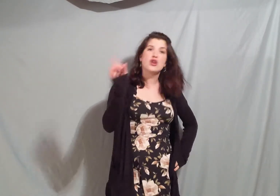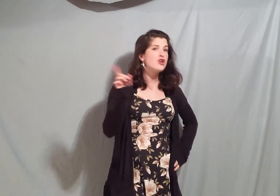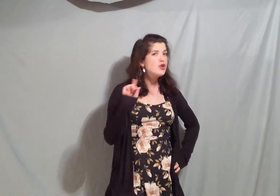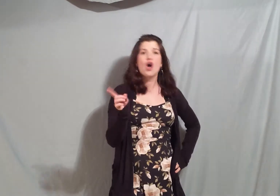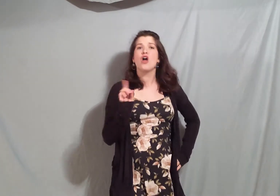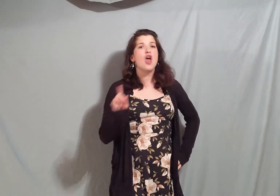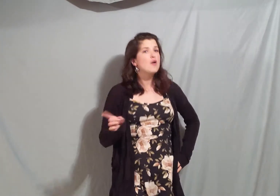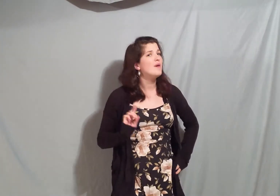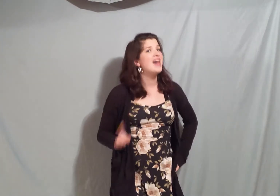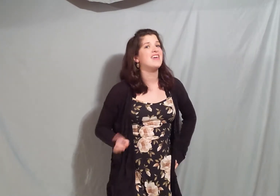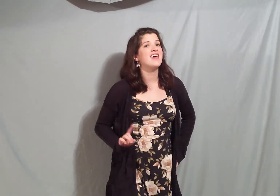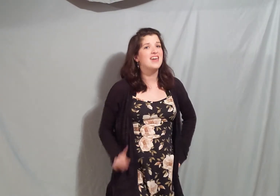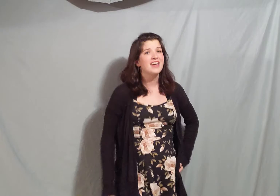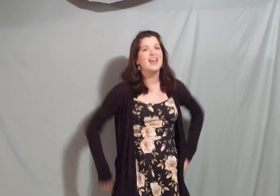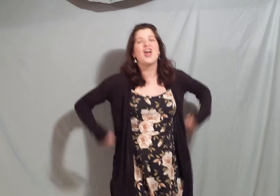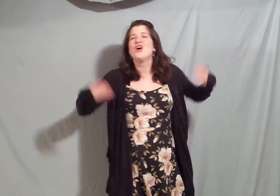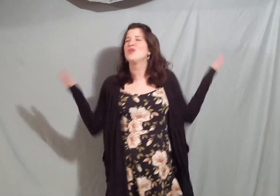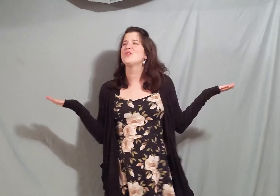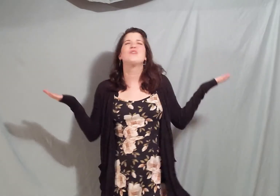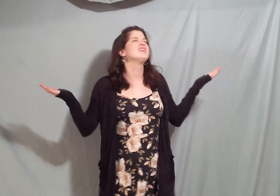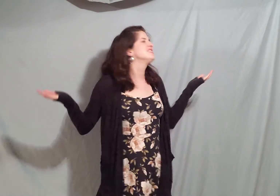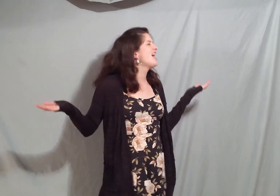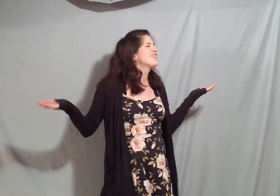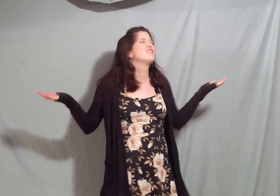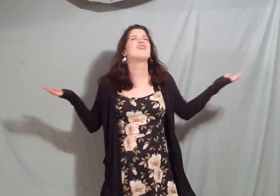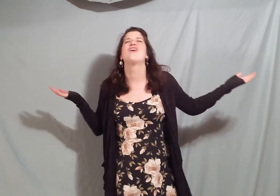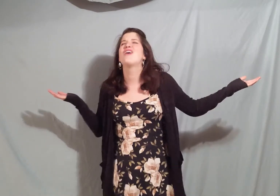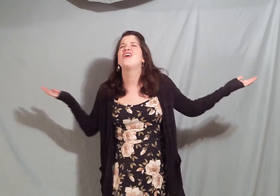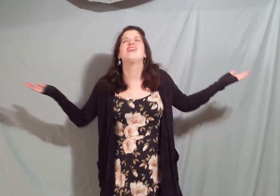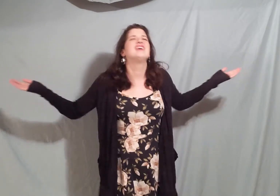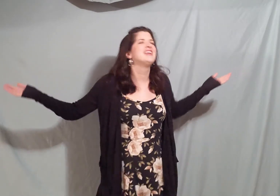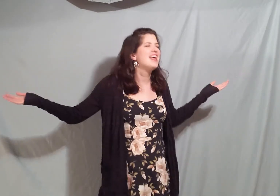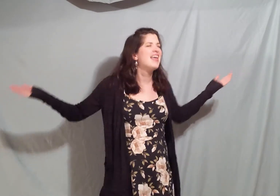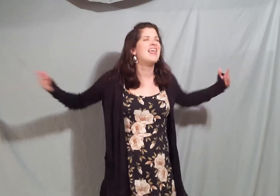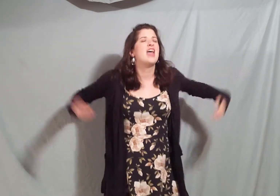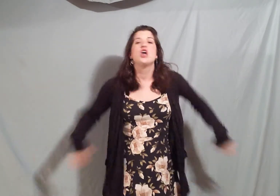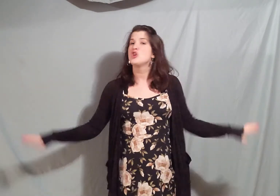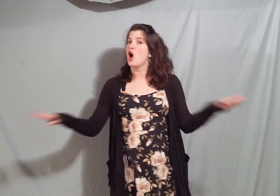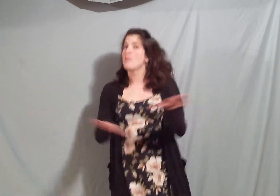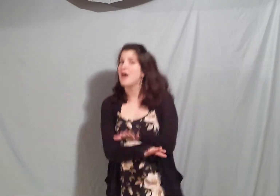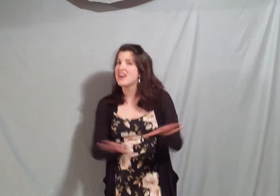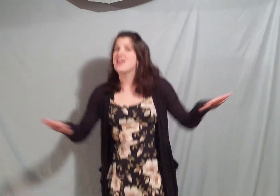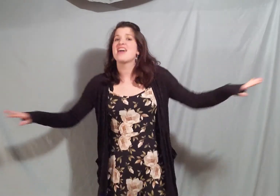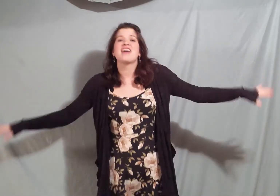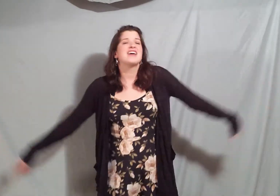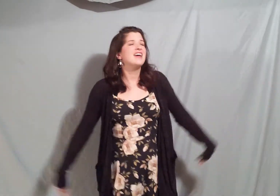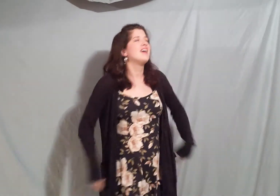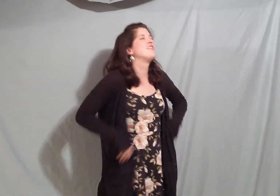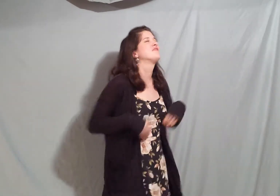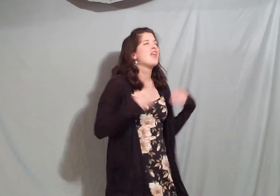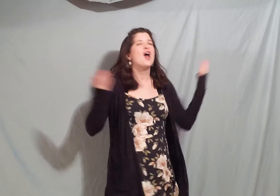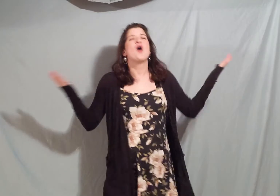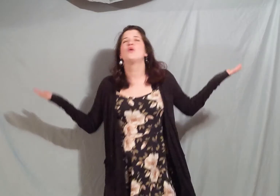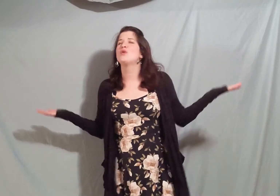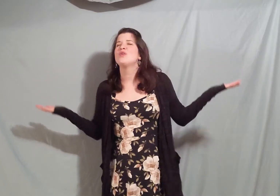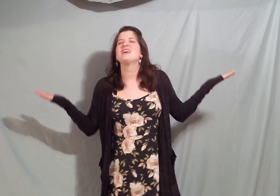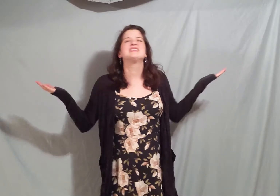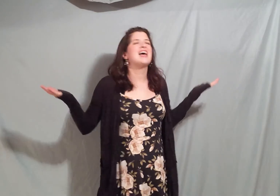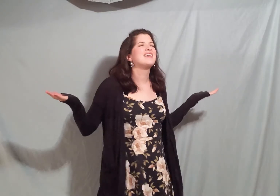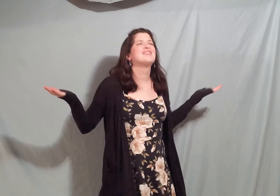no, no, nobody Who is like the Lord? Nobody Who is like the